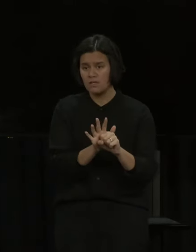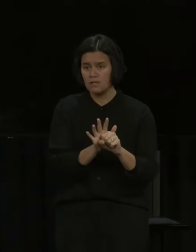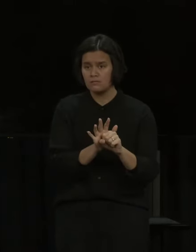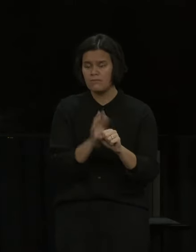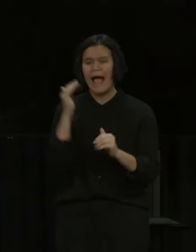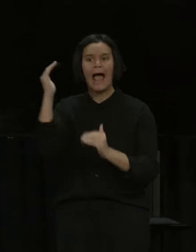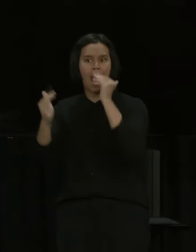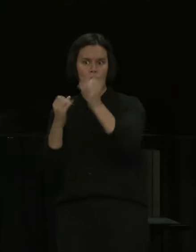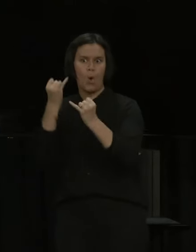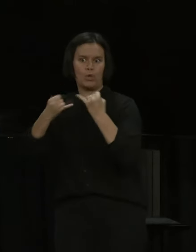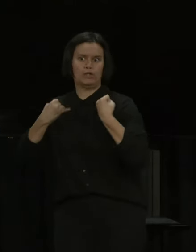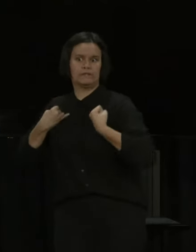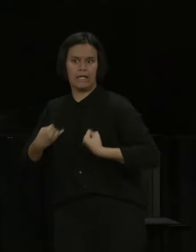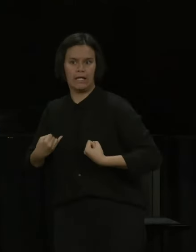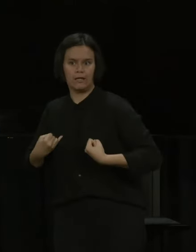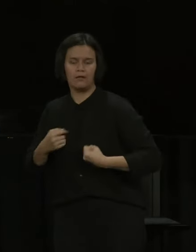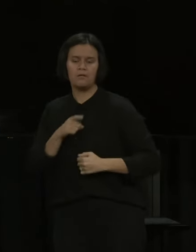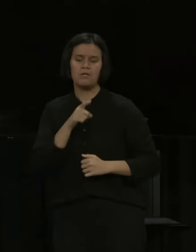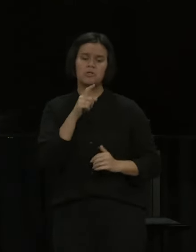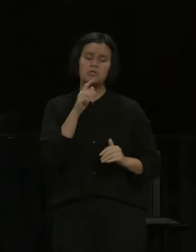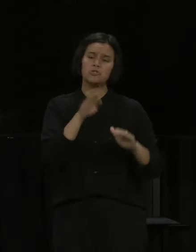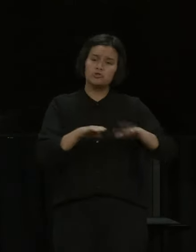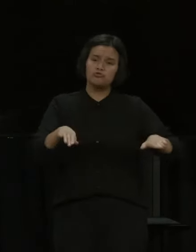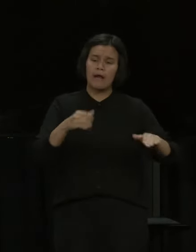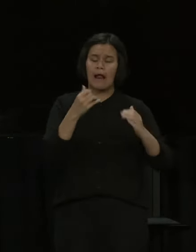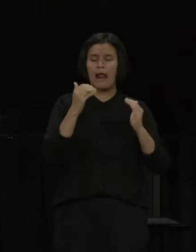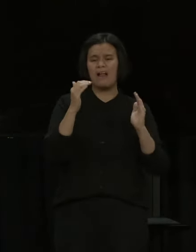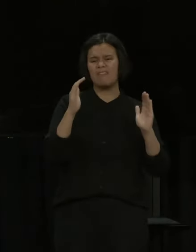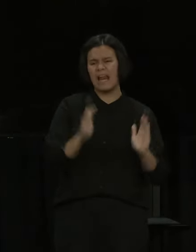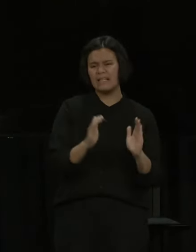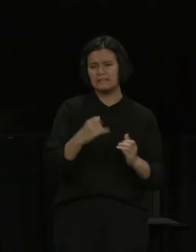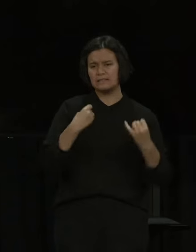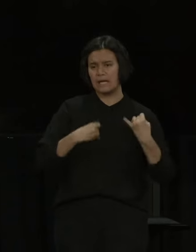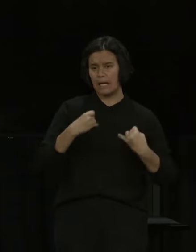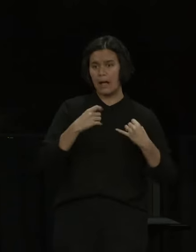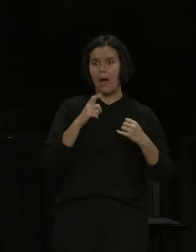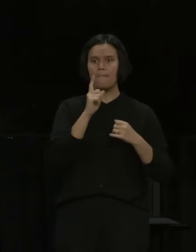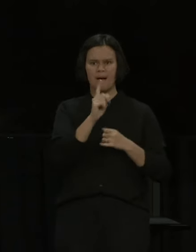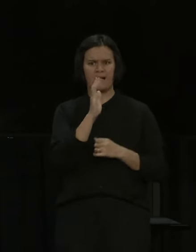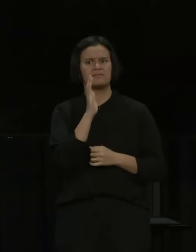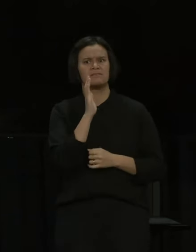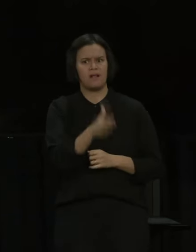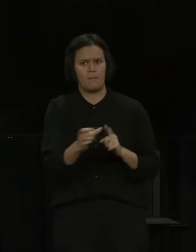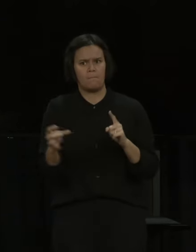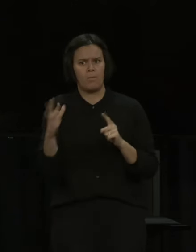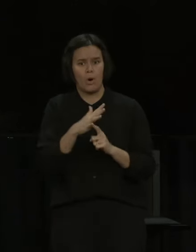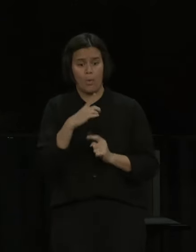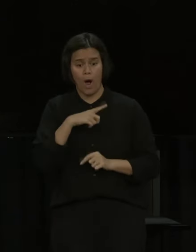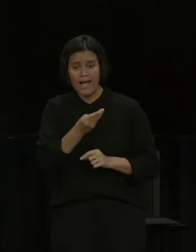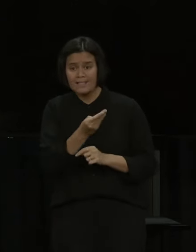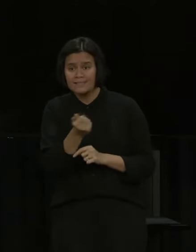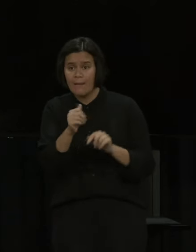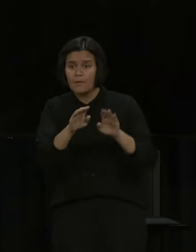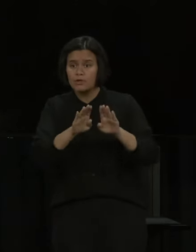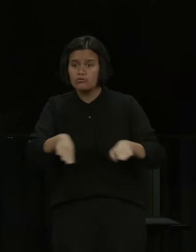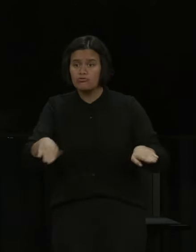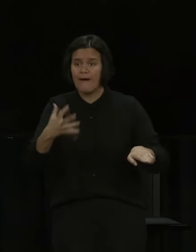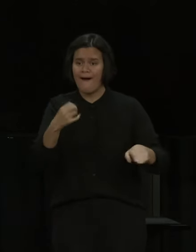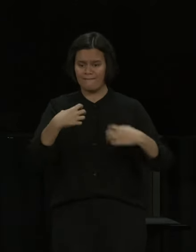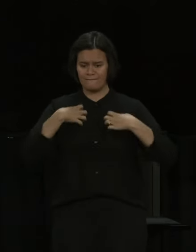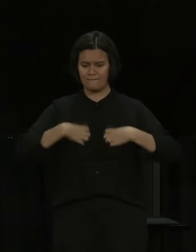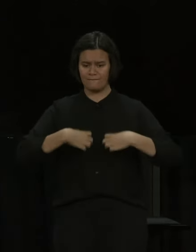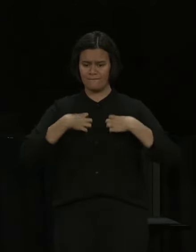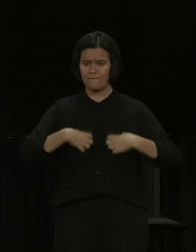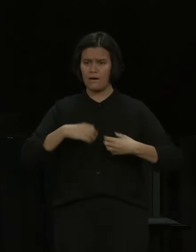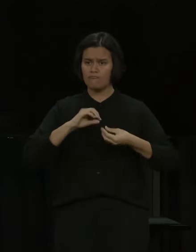have serious health consequences for them, particularly for children who are immunocompromised or have significant respiratory conditions.